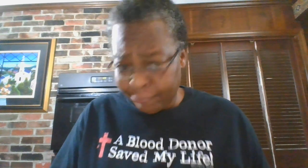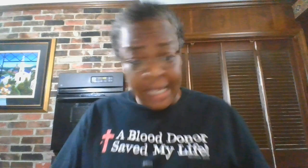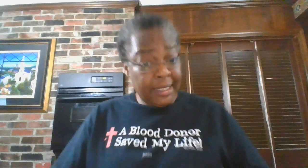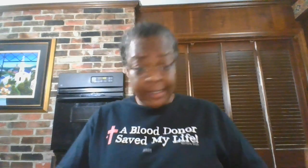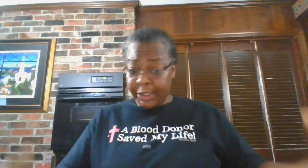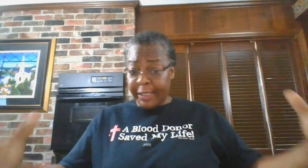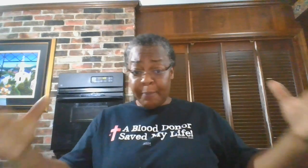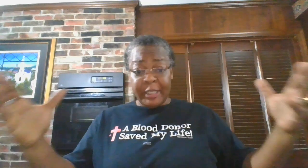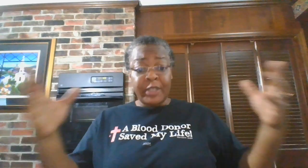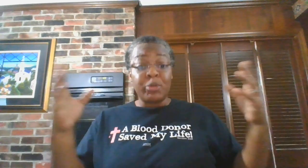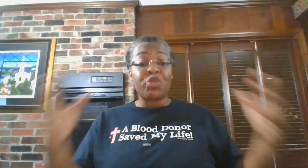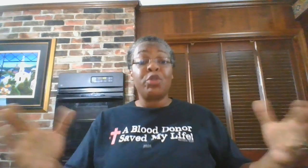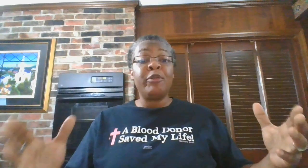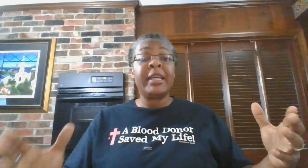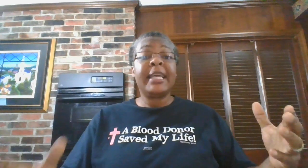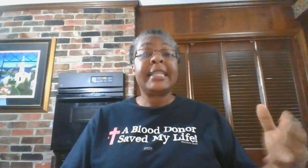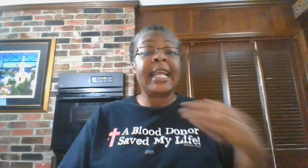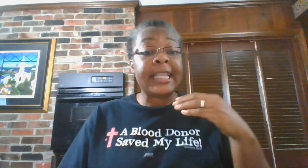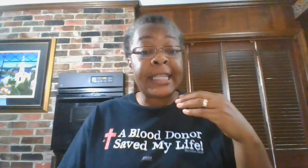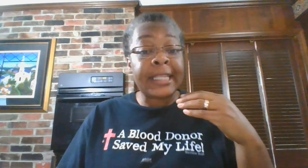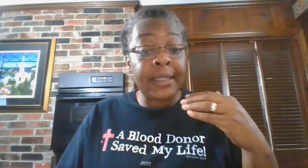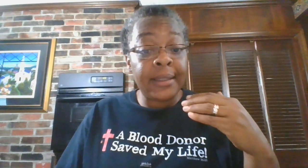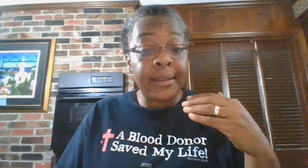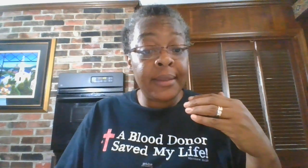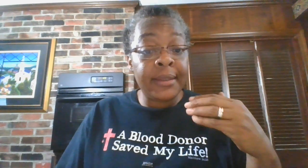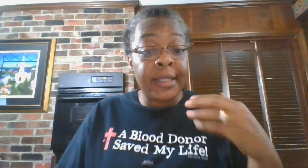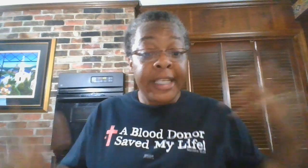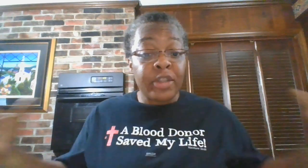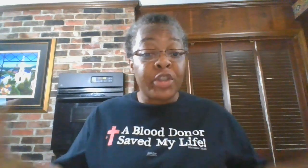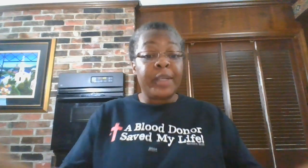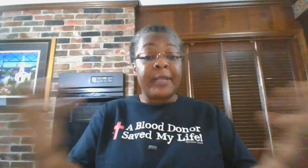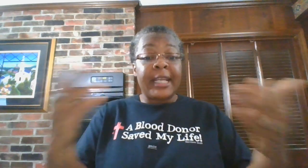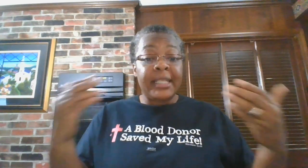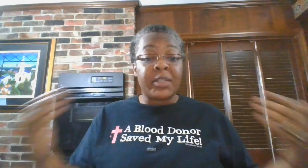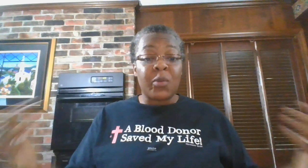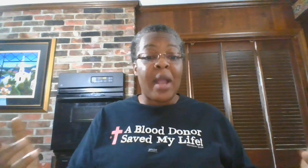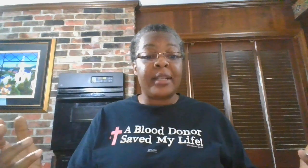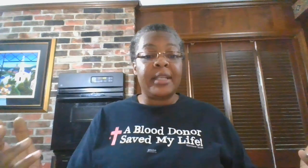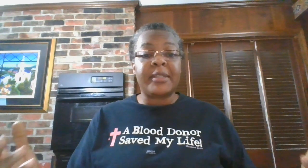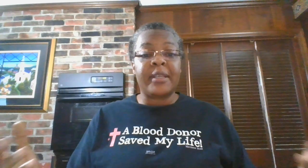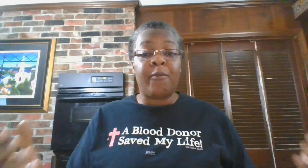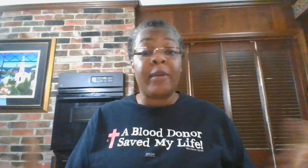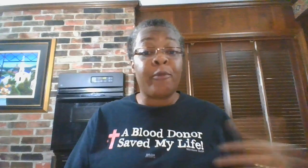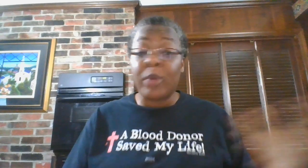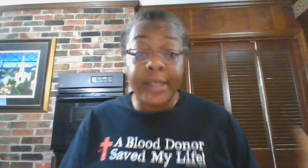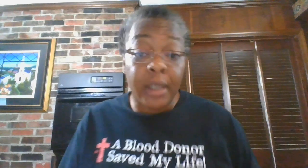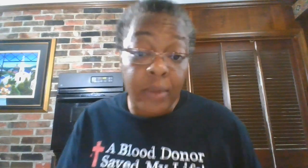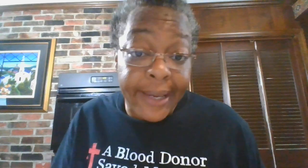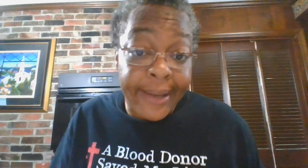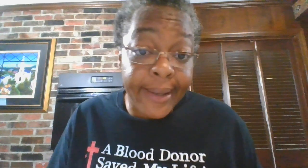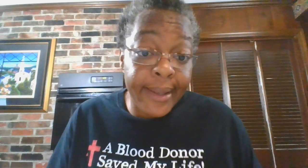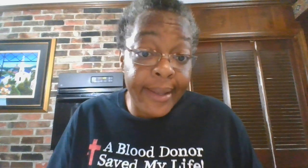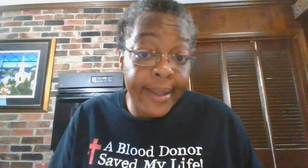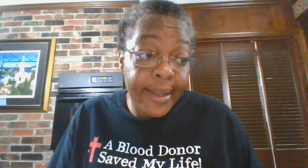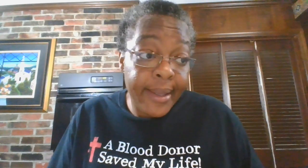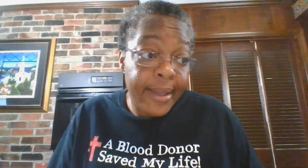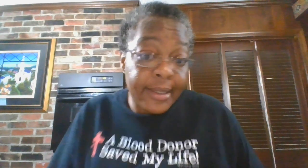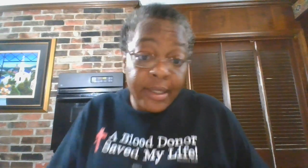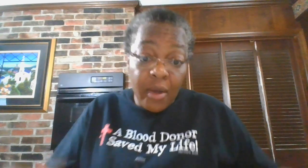Could there be some truth that the leadership that he is surrounding himself with really don't get? As long